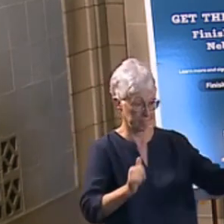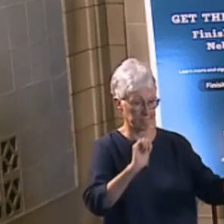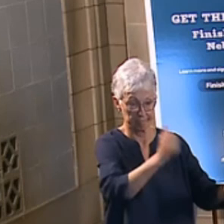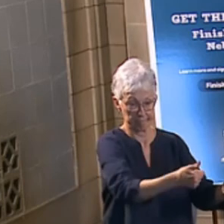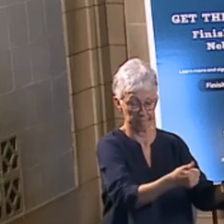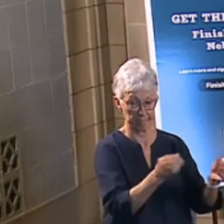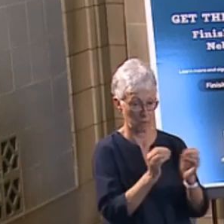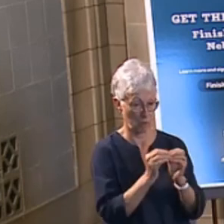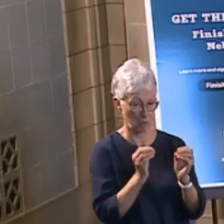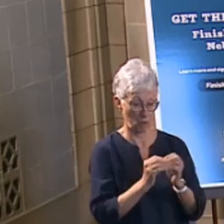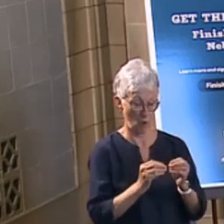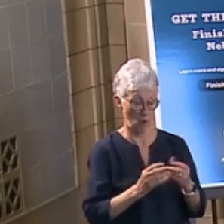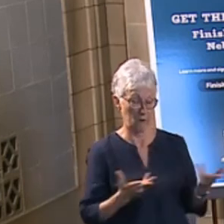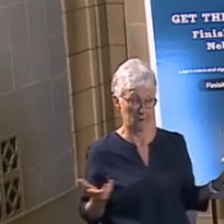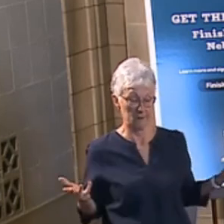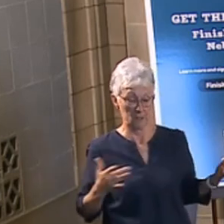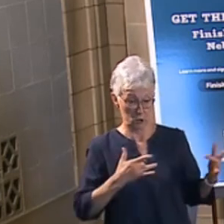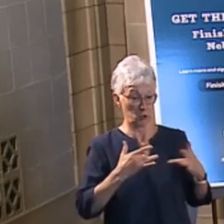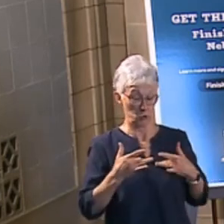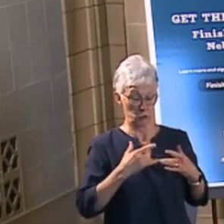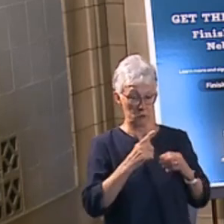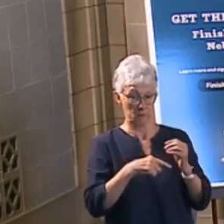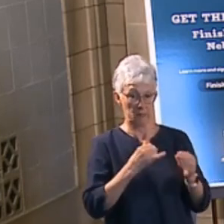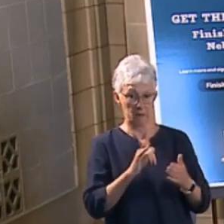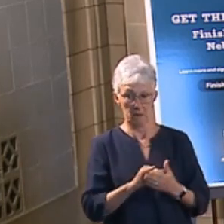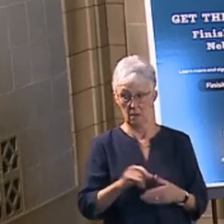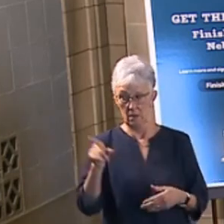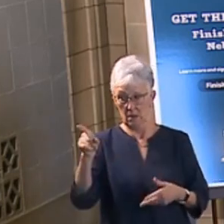One or two more questions.